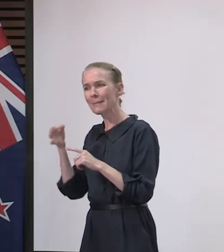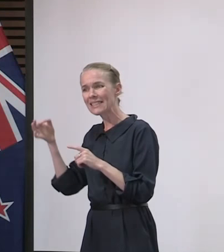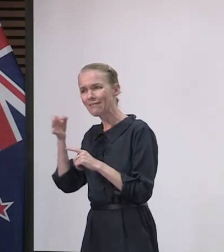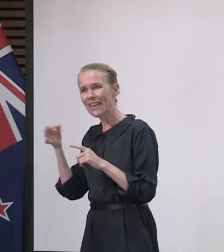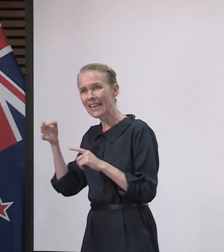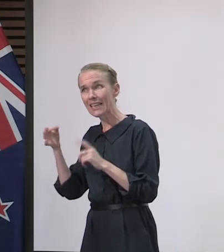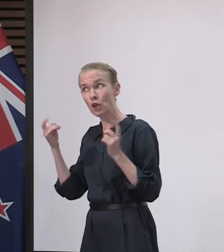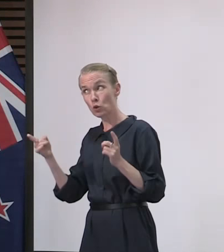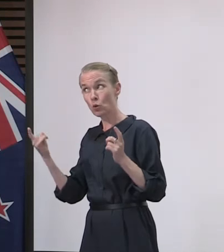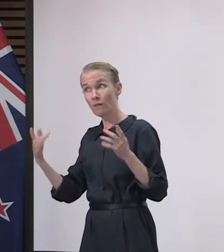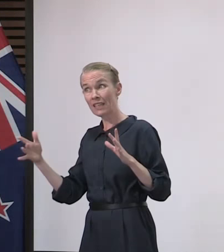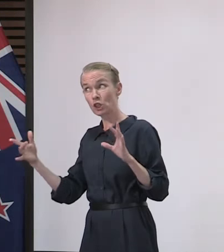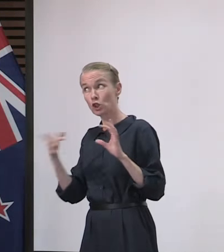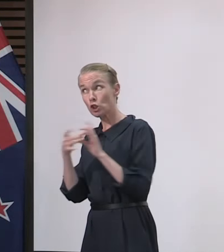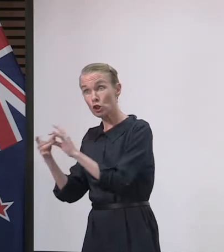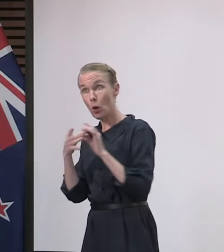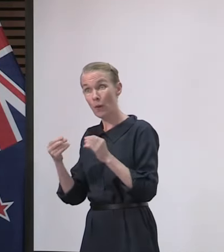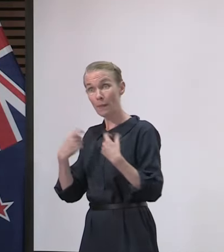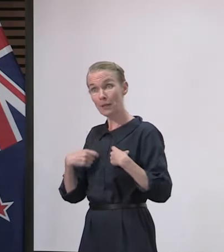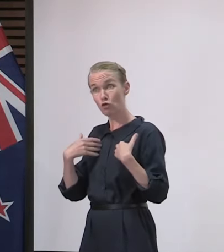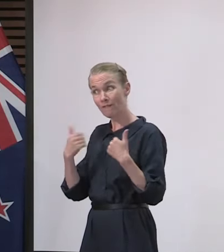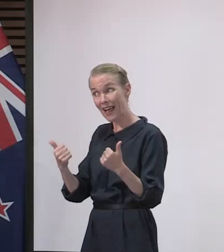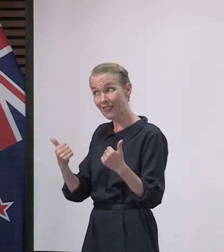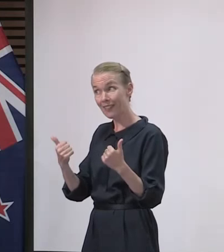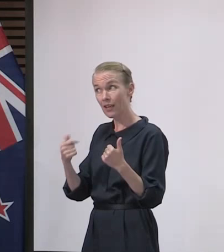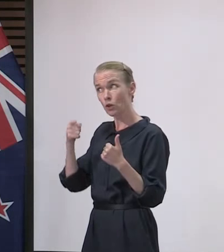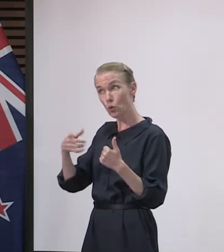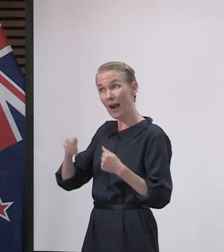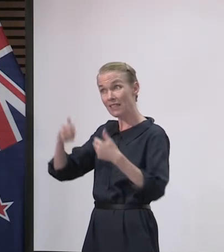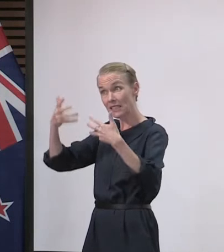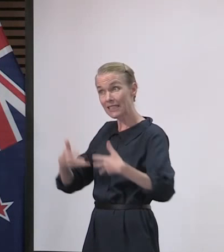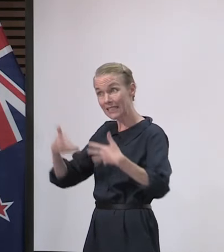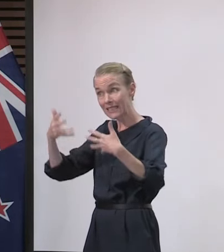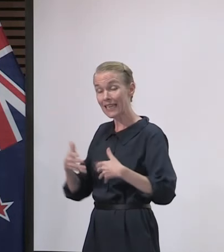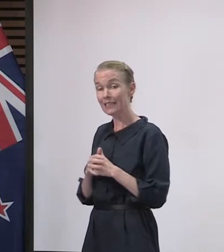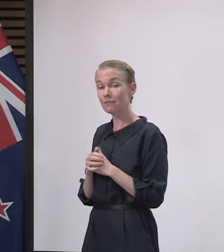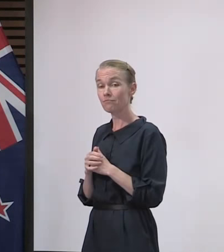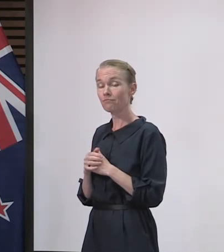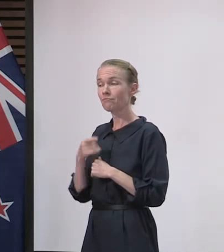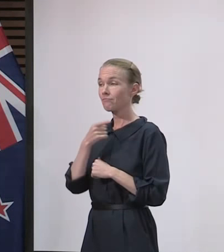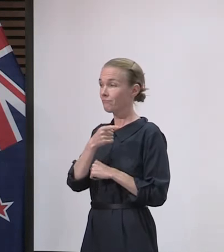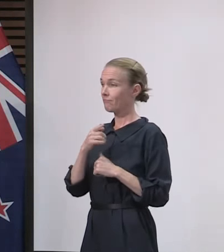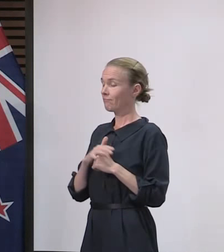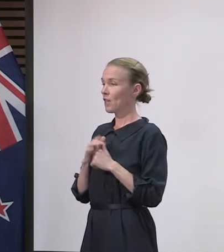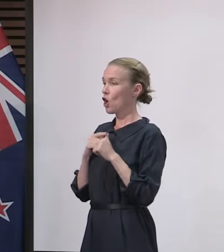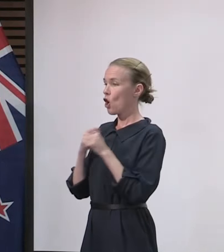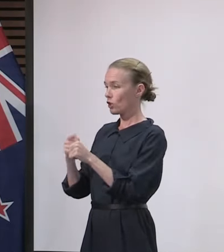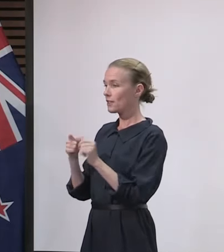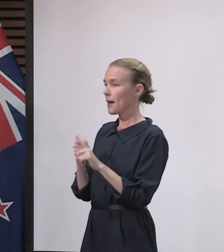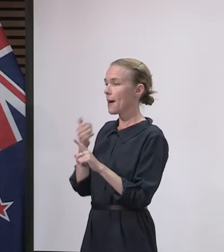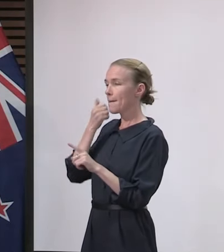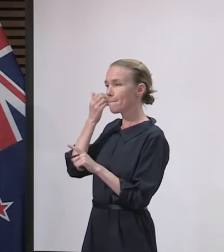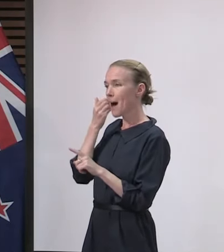I can't speak to the latter point, but I'm happy to have a look at that. Yes, they are engaging, and one of the